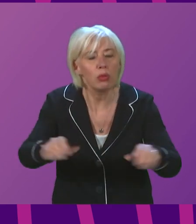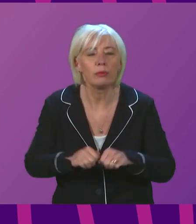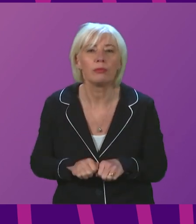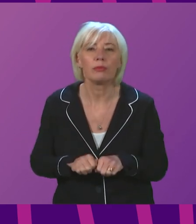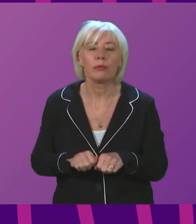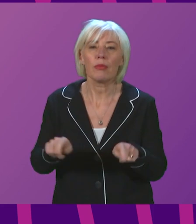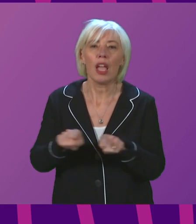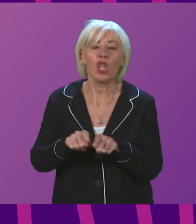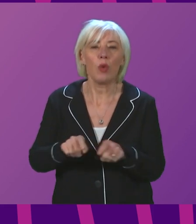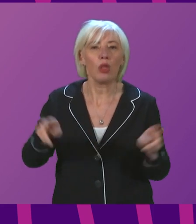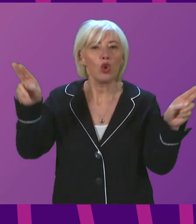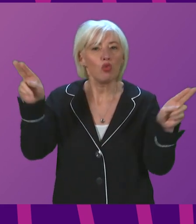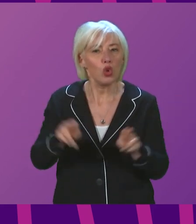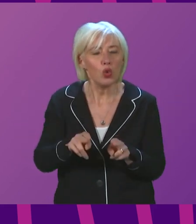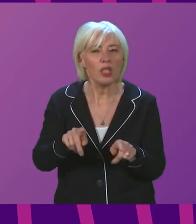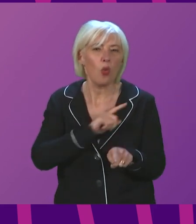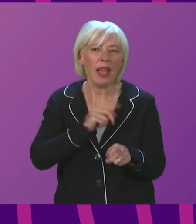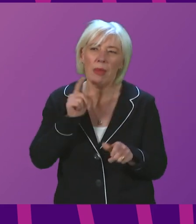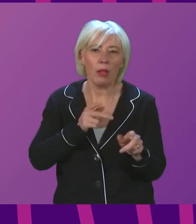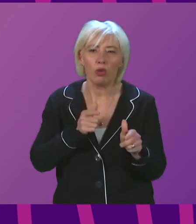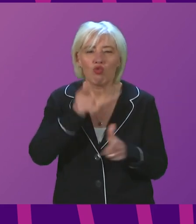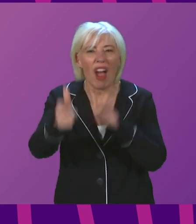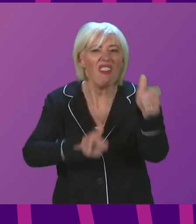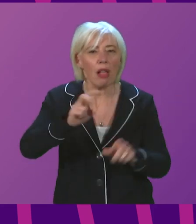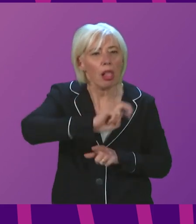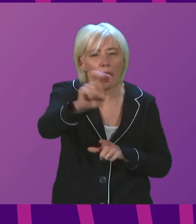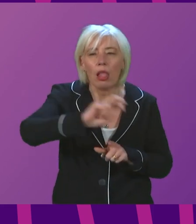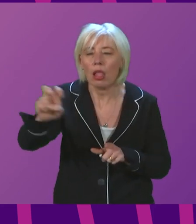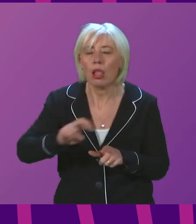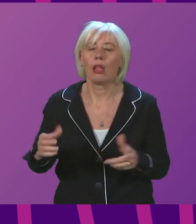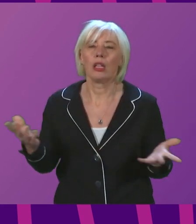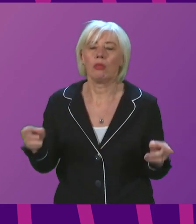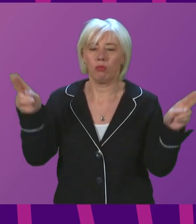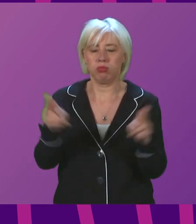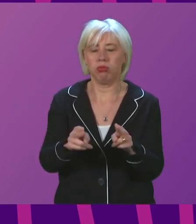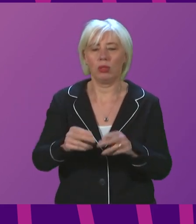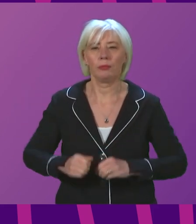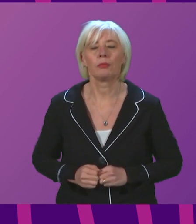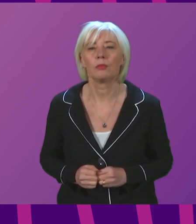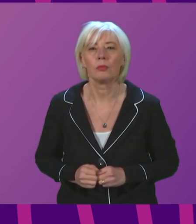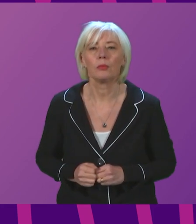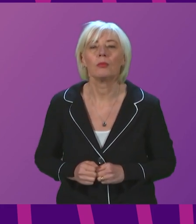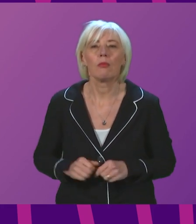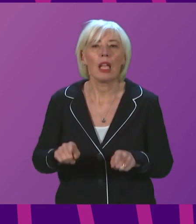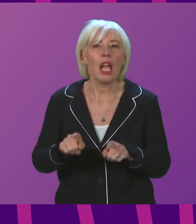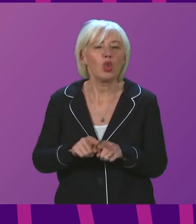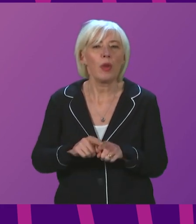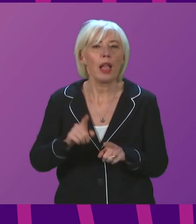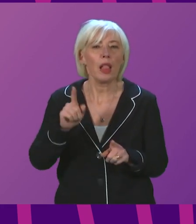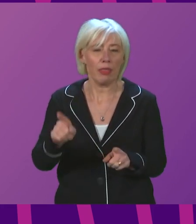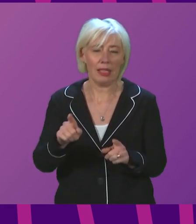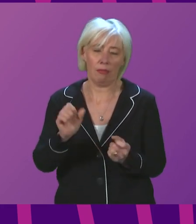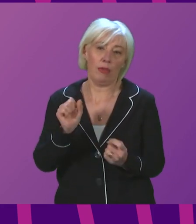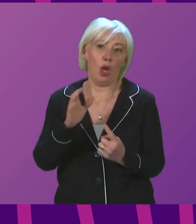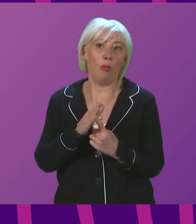down the transmission risks associated with travel to and from such events. And second, and this is not an insignificant point,